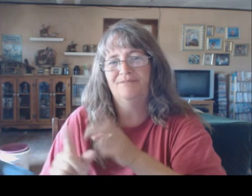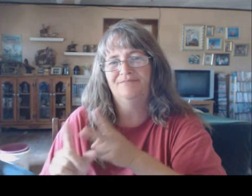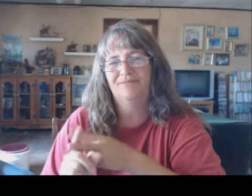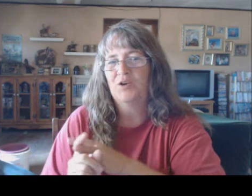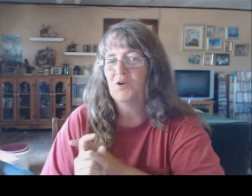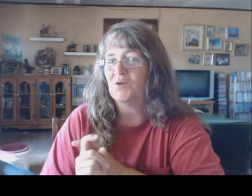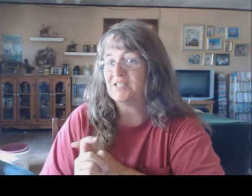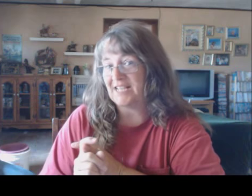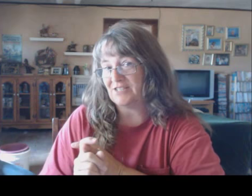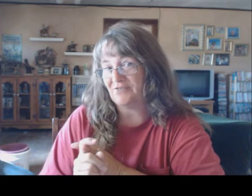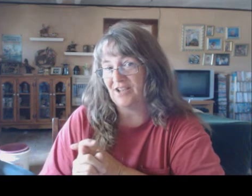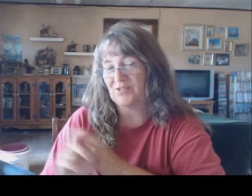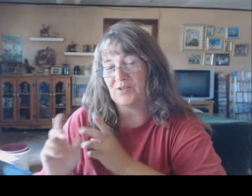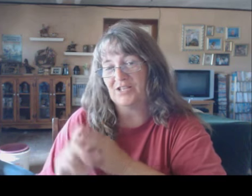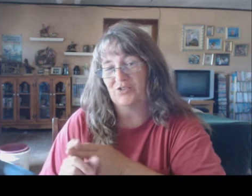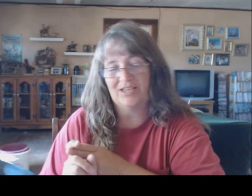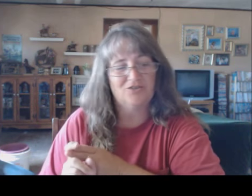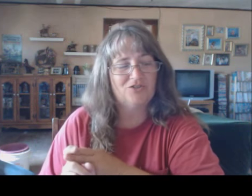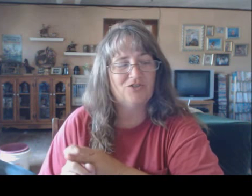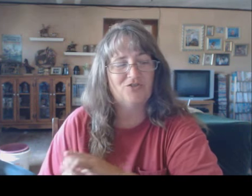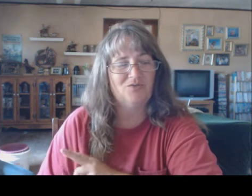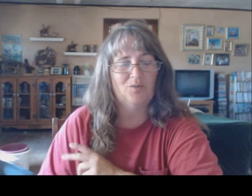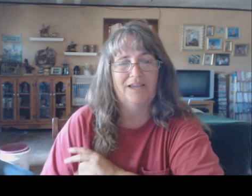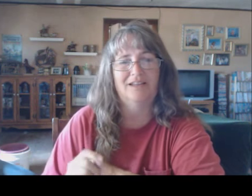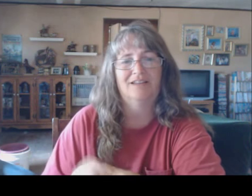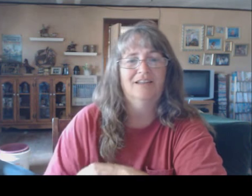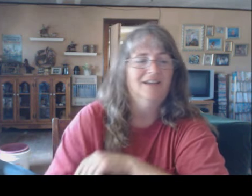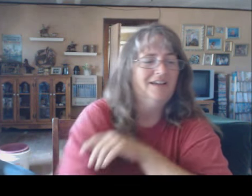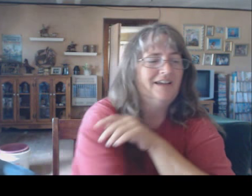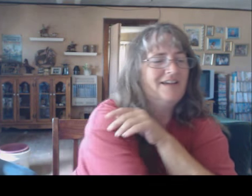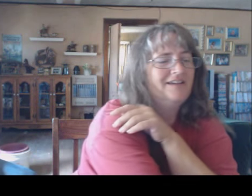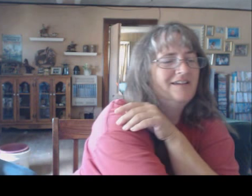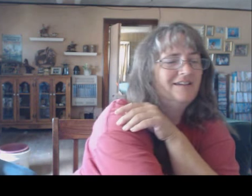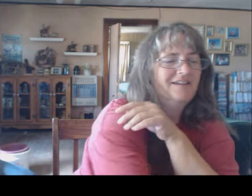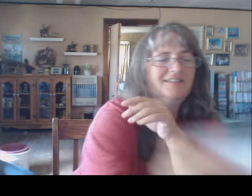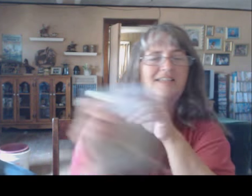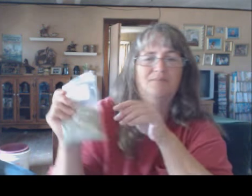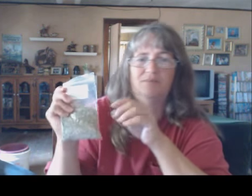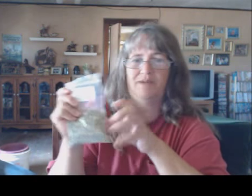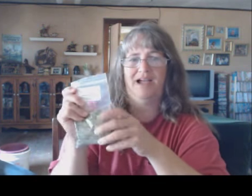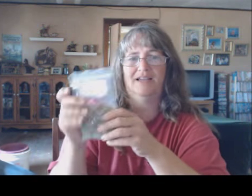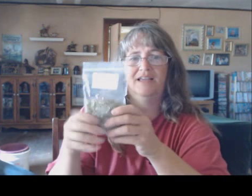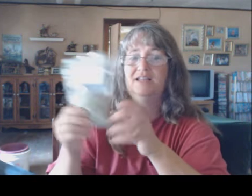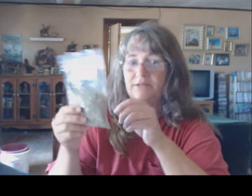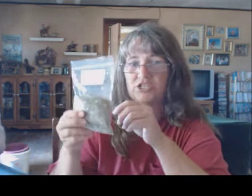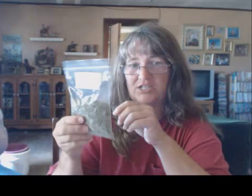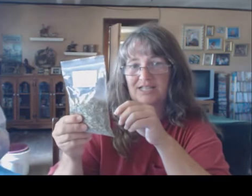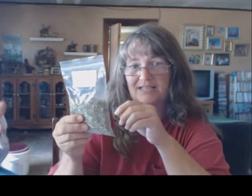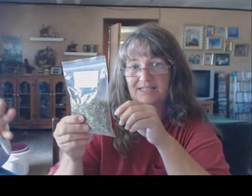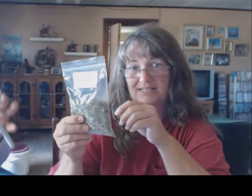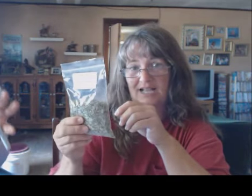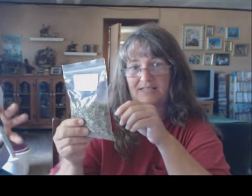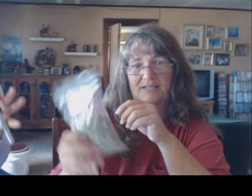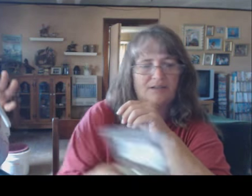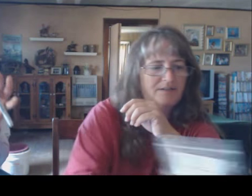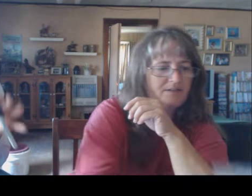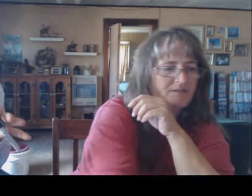or sassafras will get you entered to win a sample pack and it'll be just like this size of a